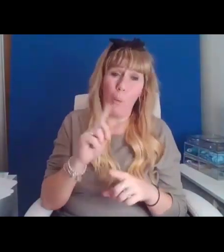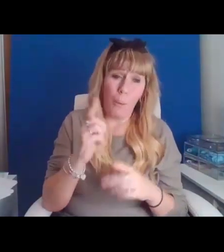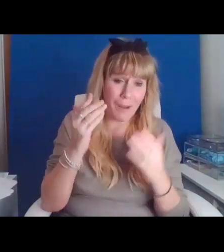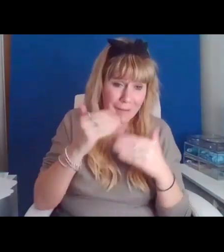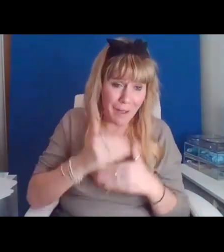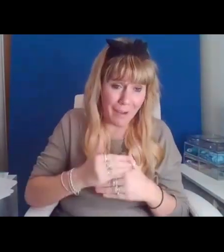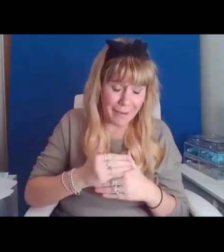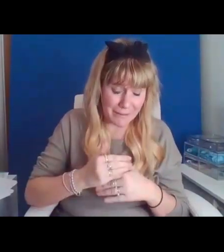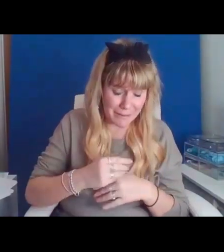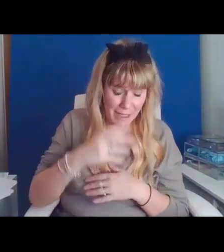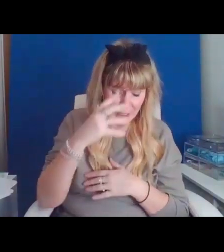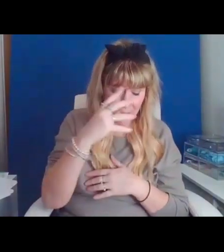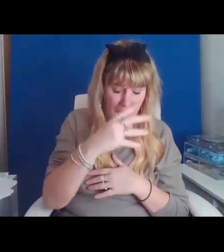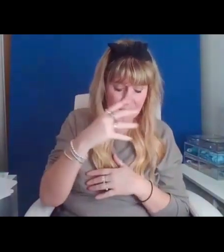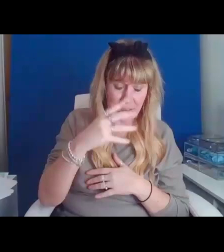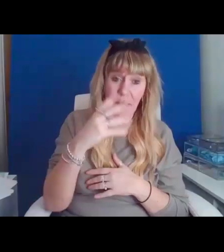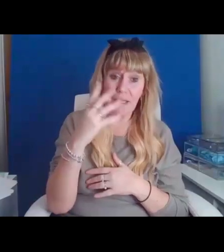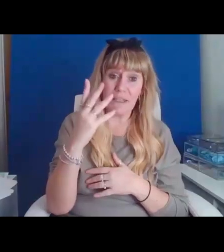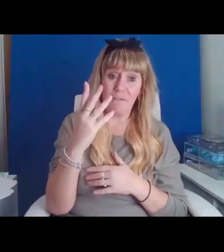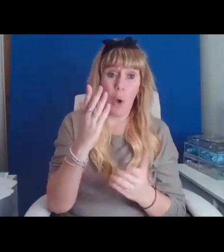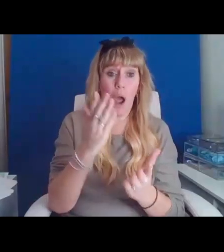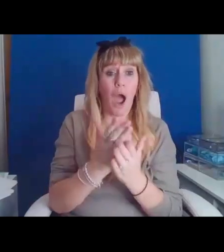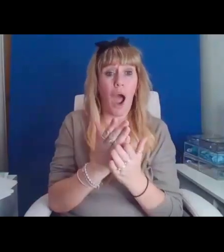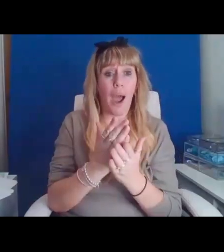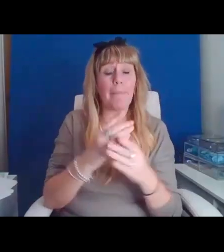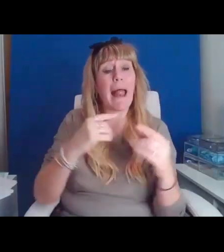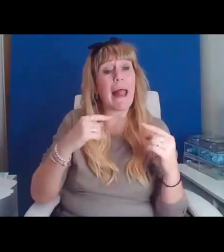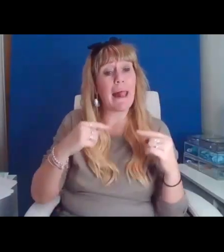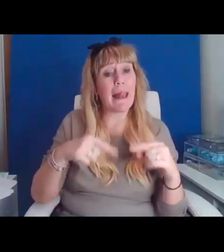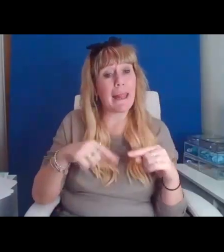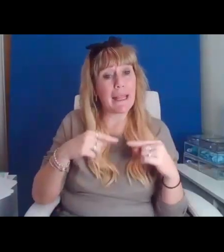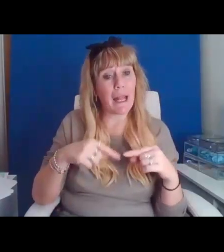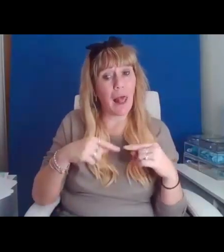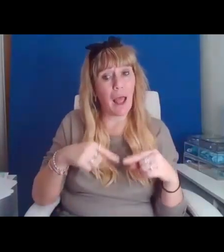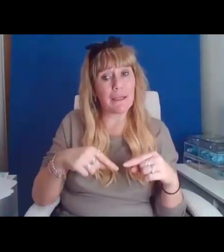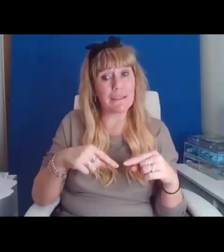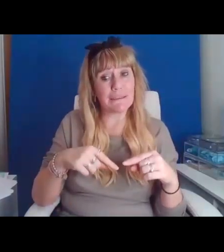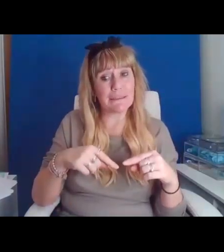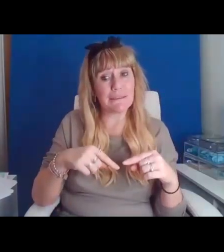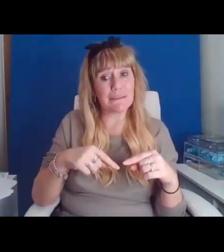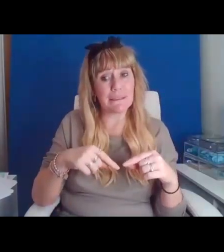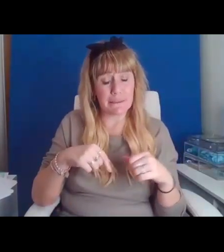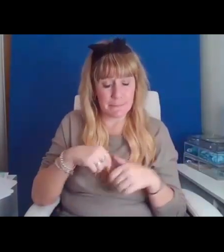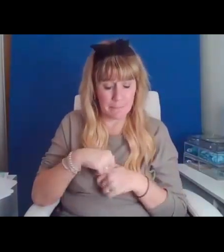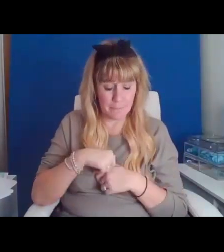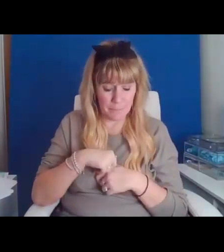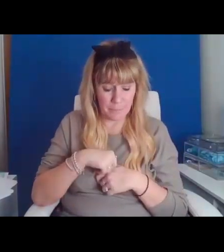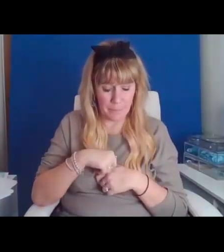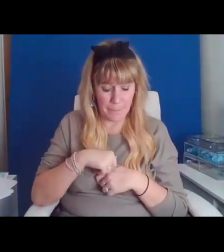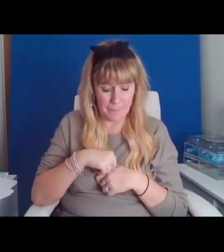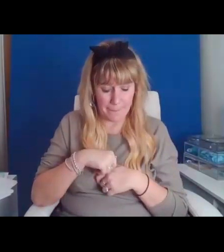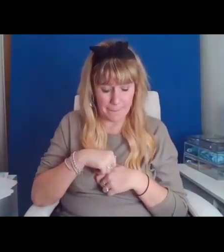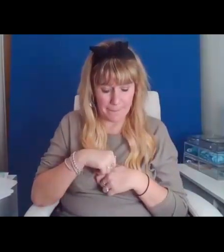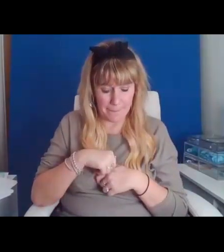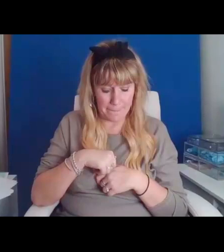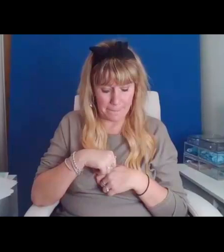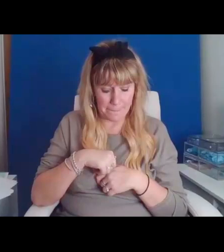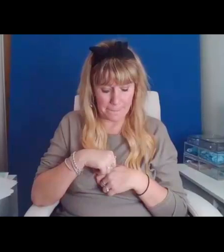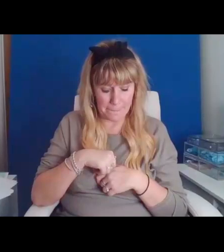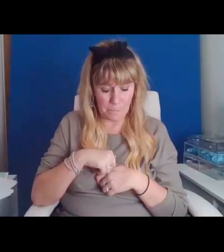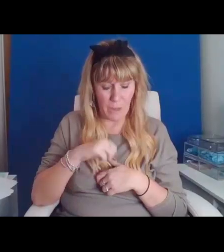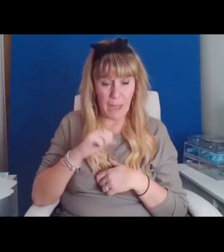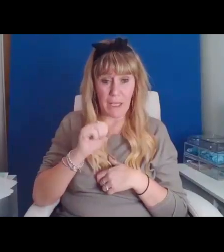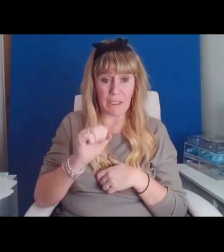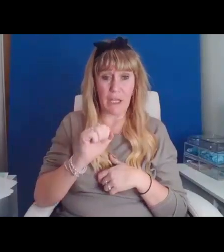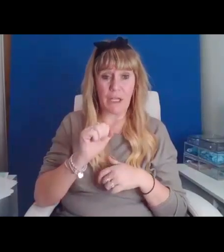1994, we were legalised at last and you were busted dearly. The day before your